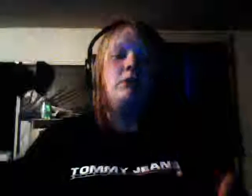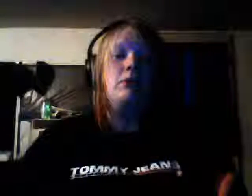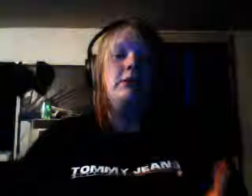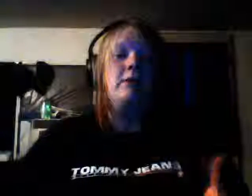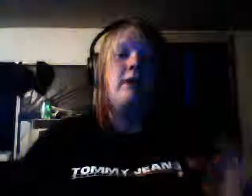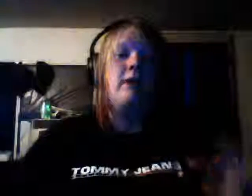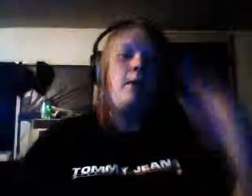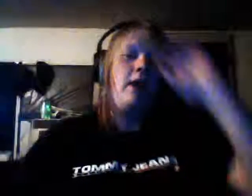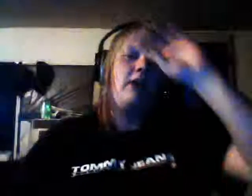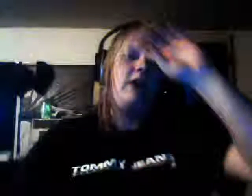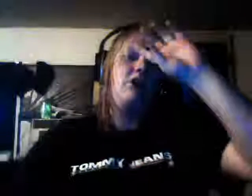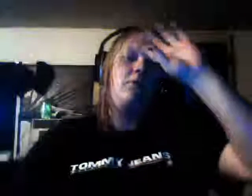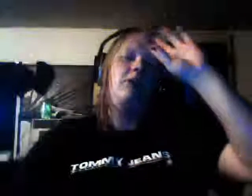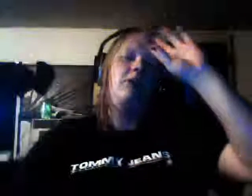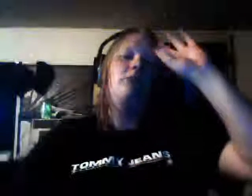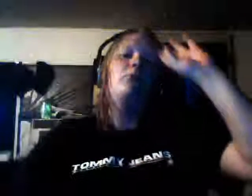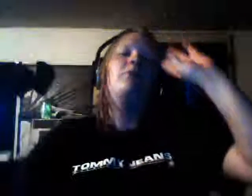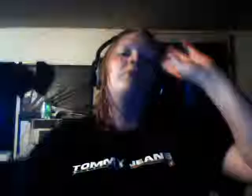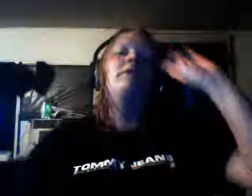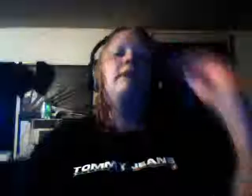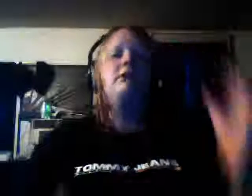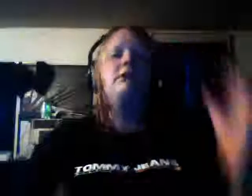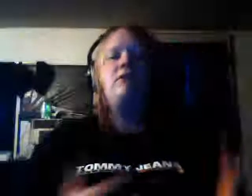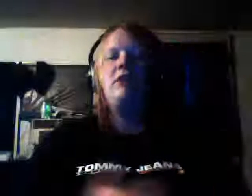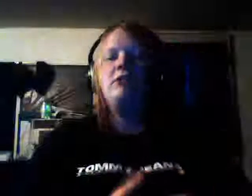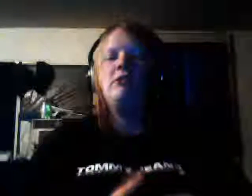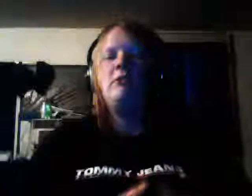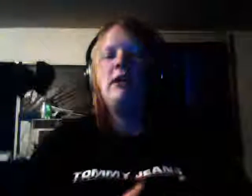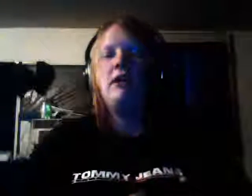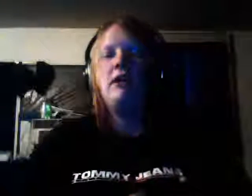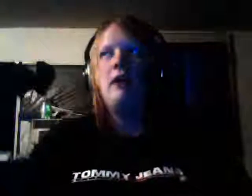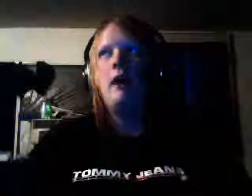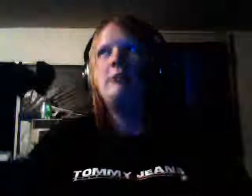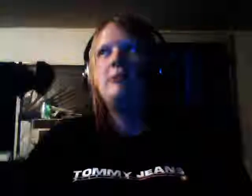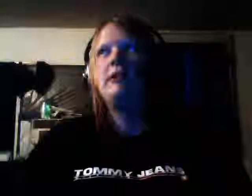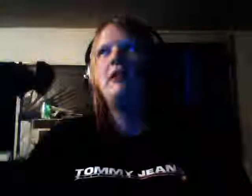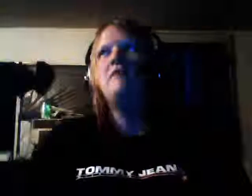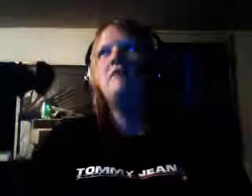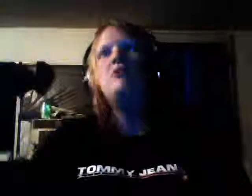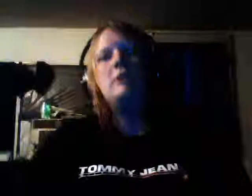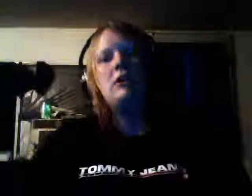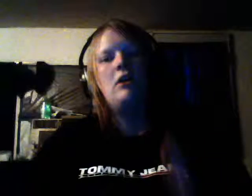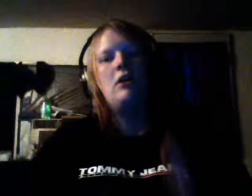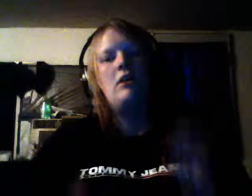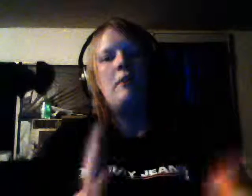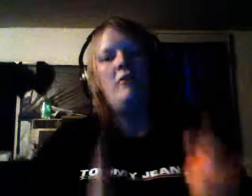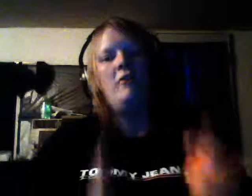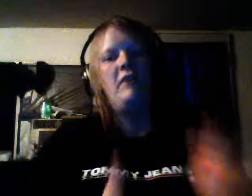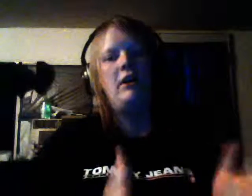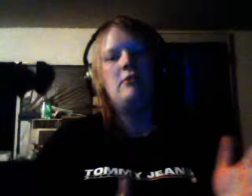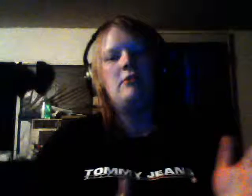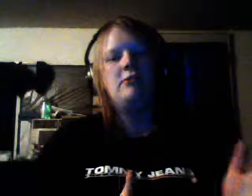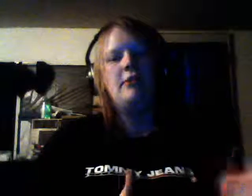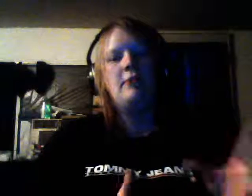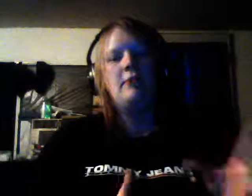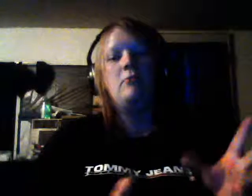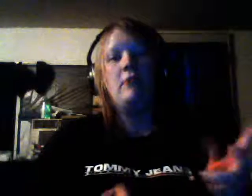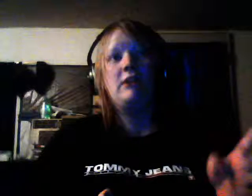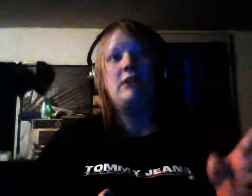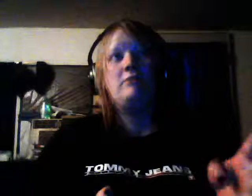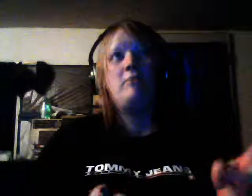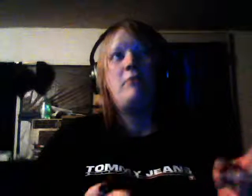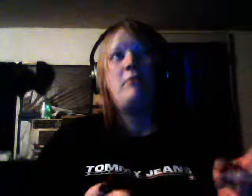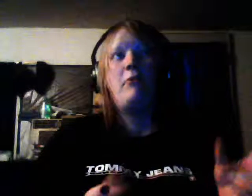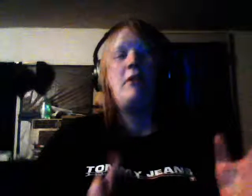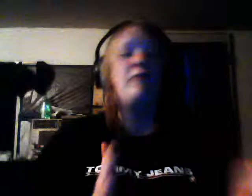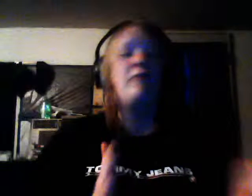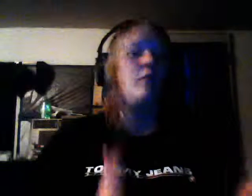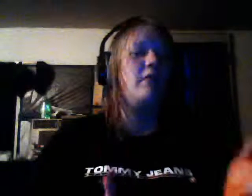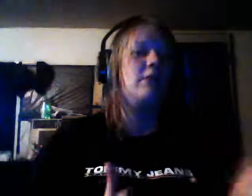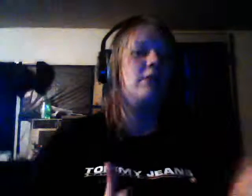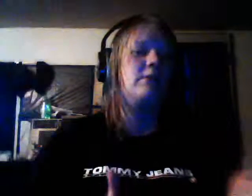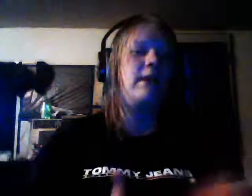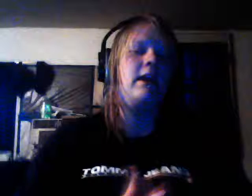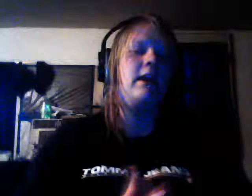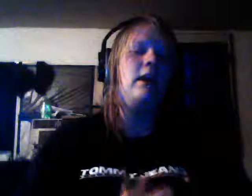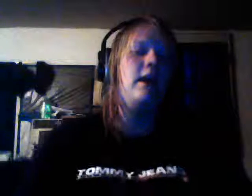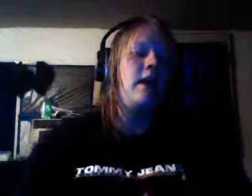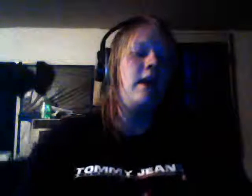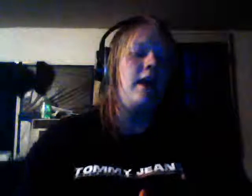doing I actually want to do more than like two videos a week I was thinking of doing you know a couple of videos like like three or four videos a week if